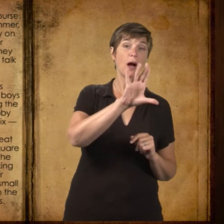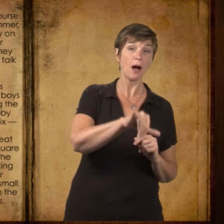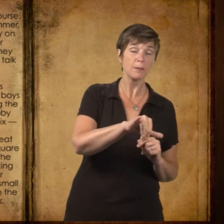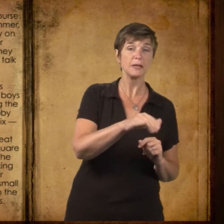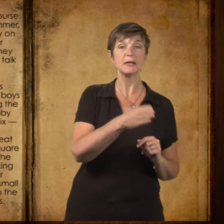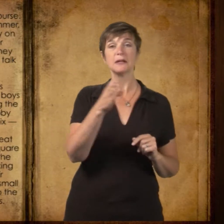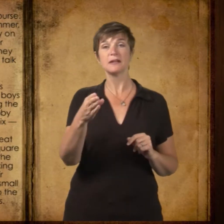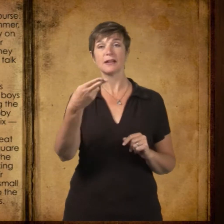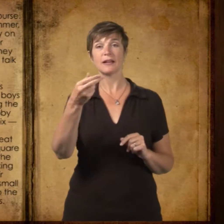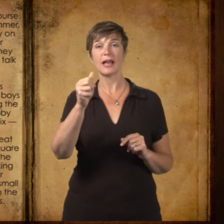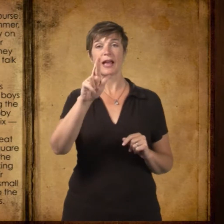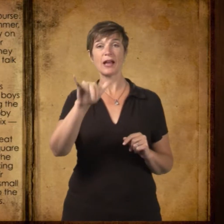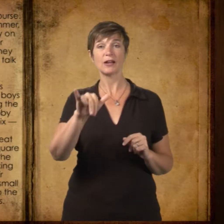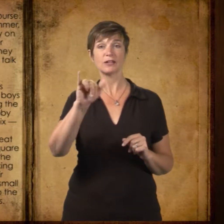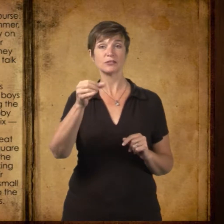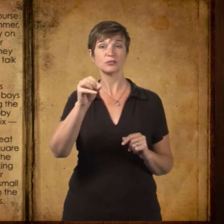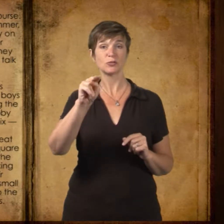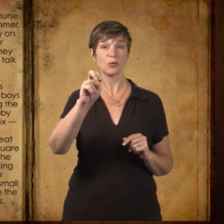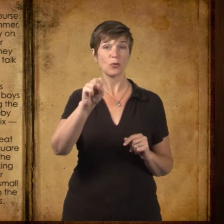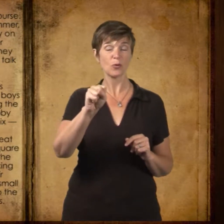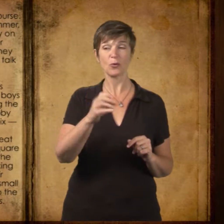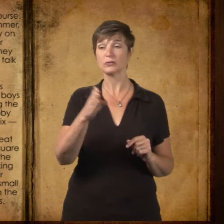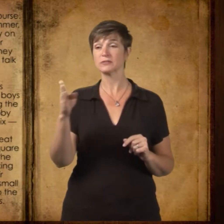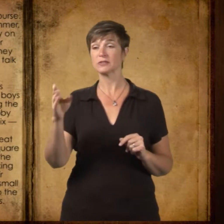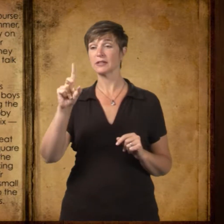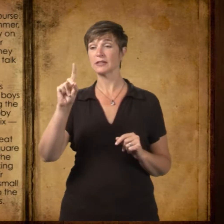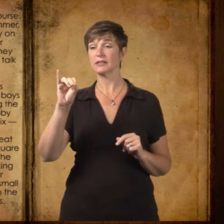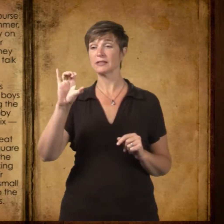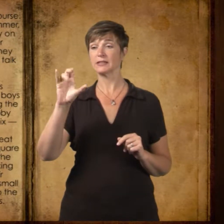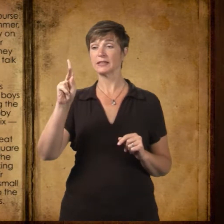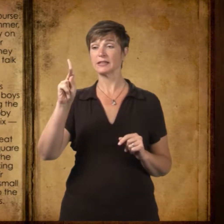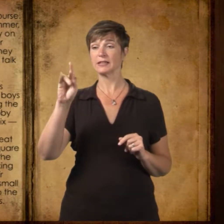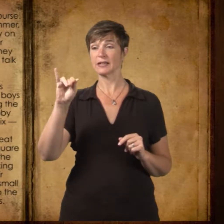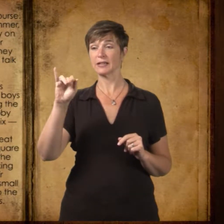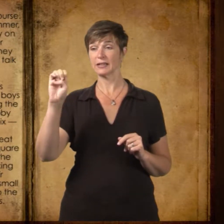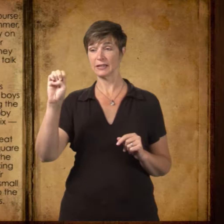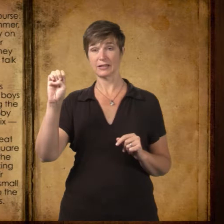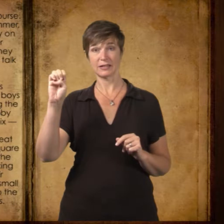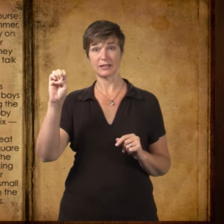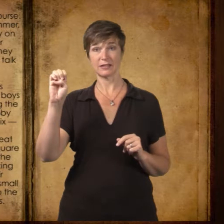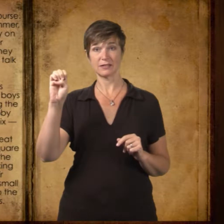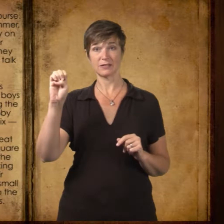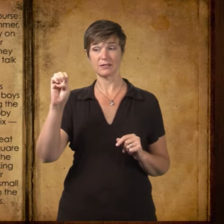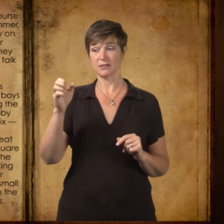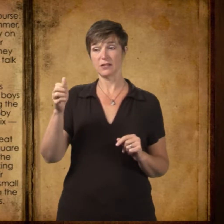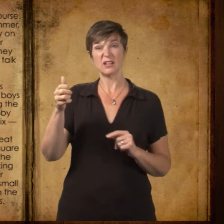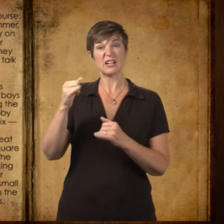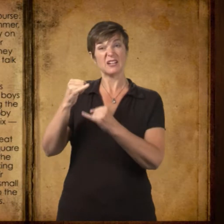Bobby and Harry Jones and Dickie Delacroix,